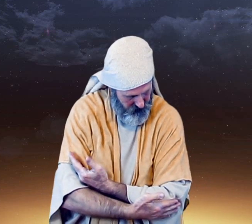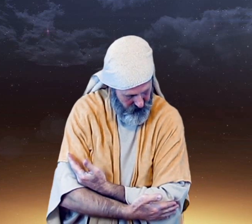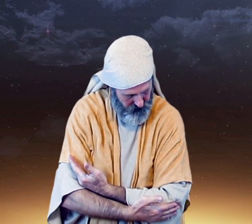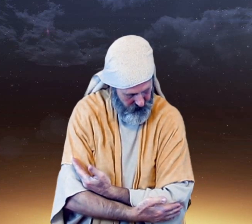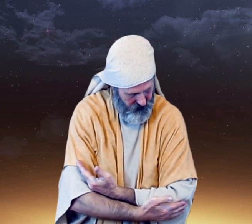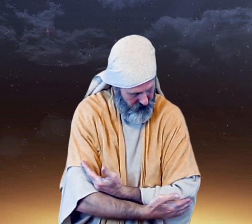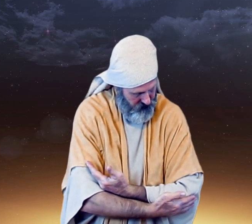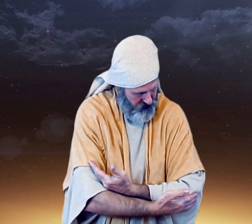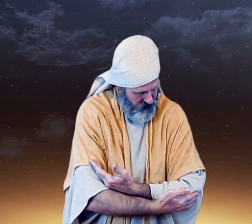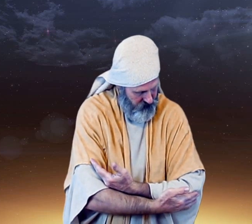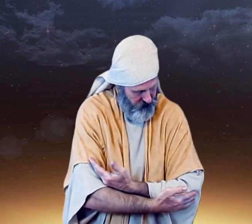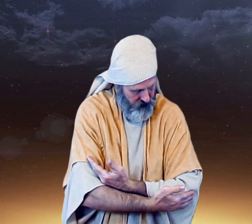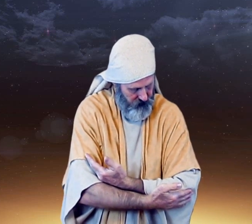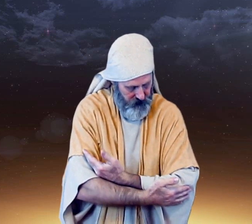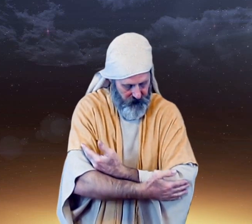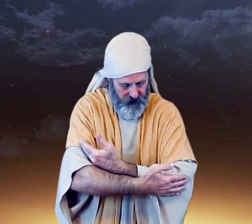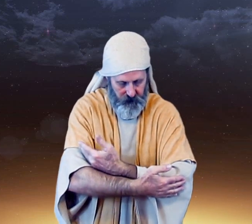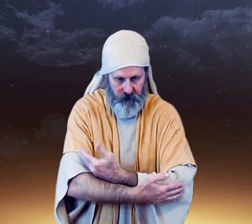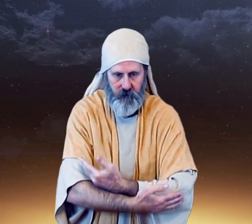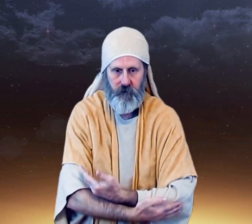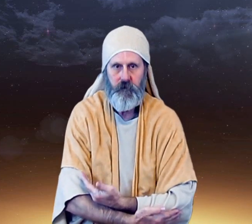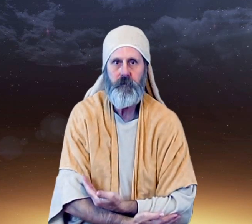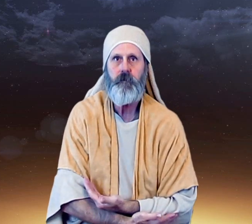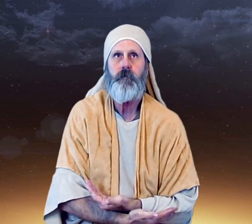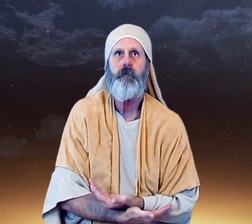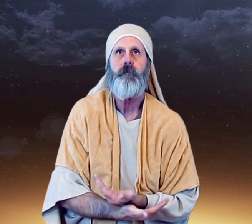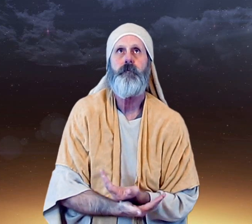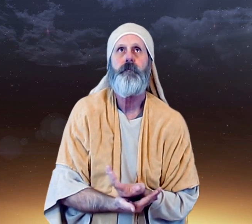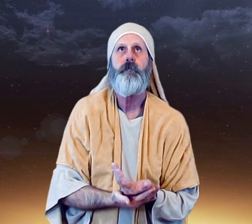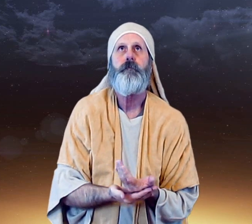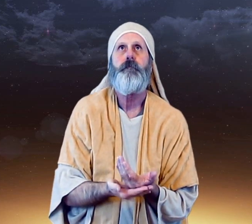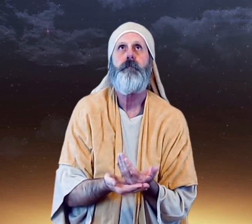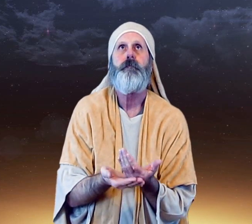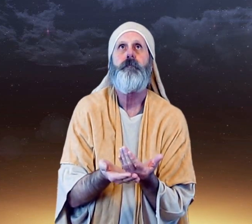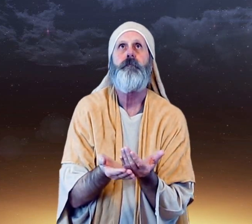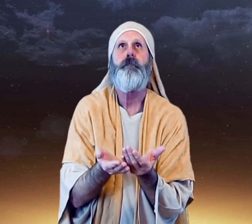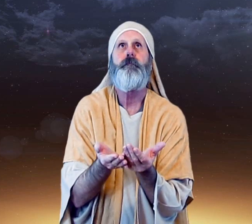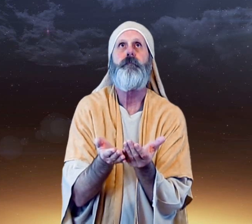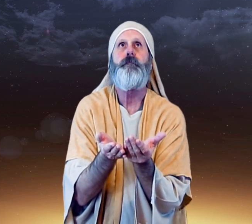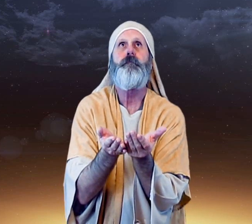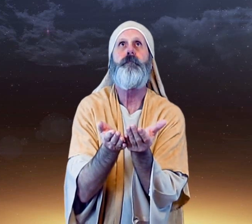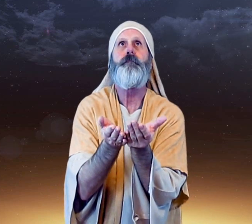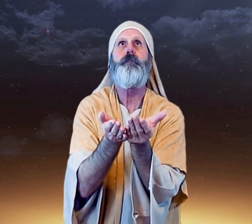have Amen.